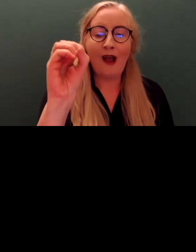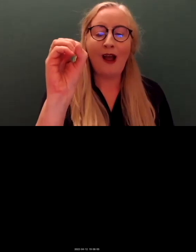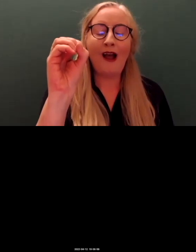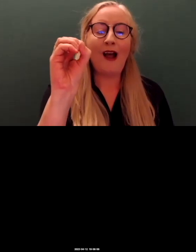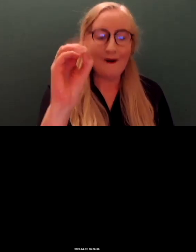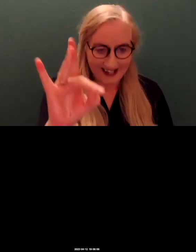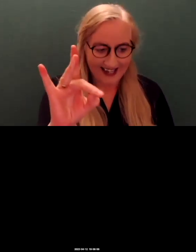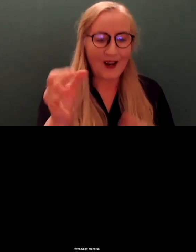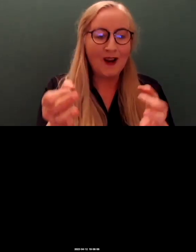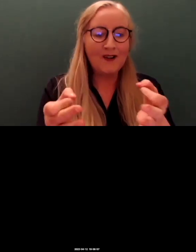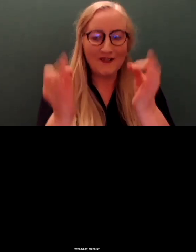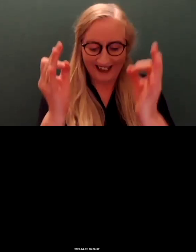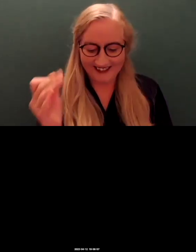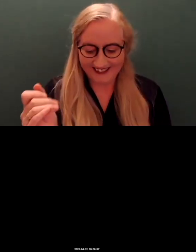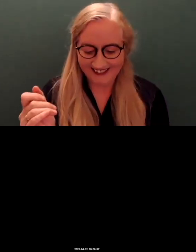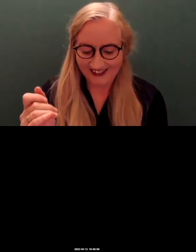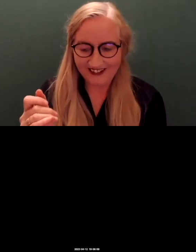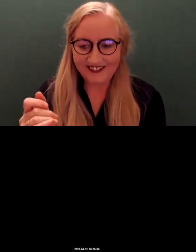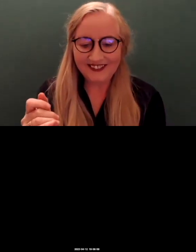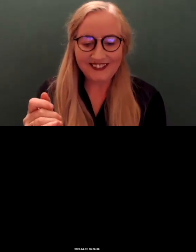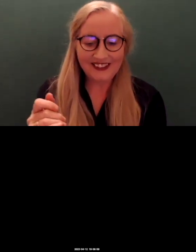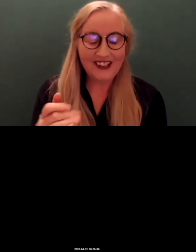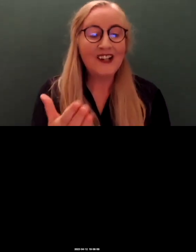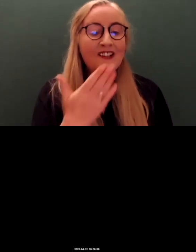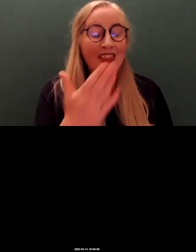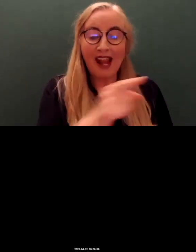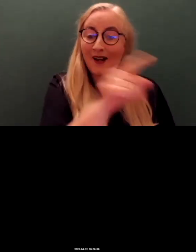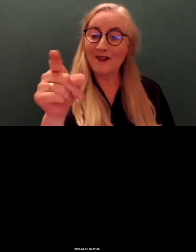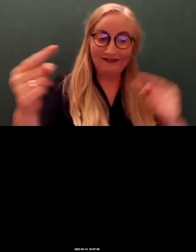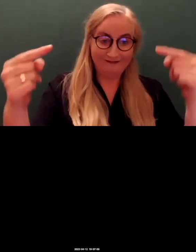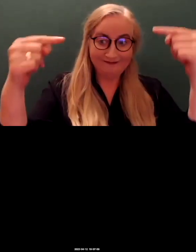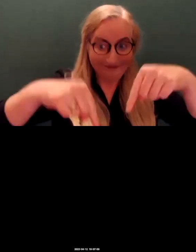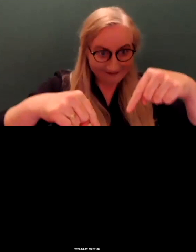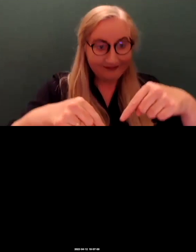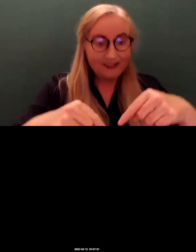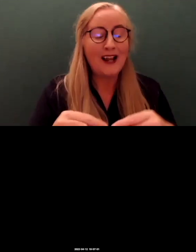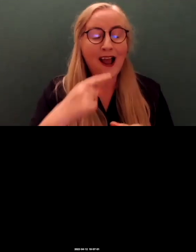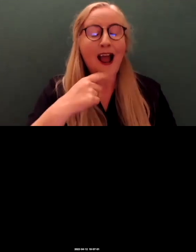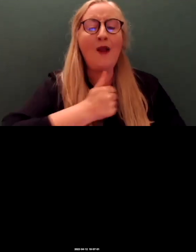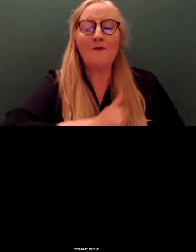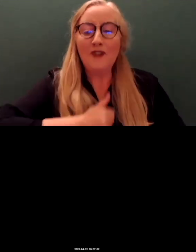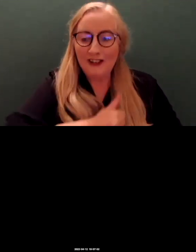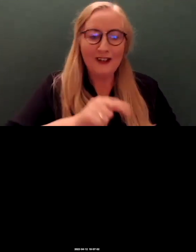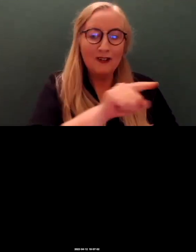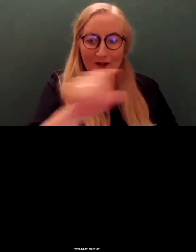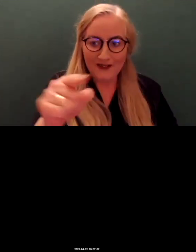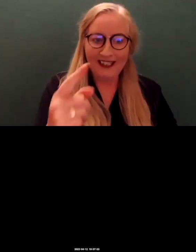Okay, so thank you all so much for coming. I really appreciate everybody being here. I know